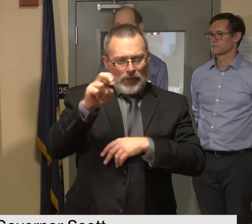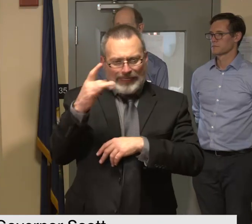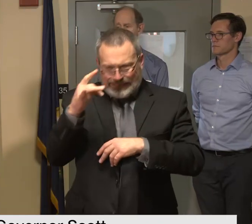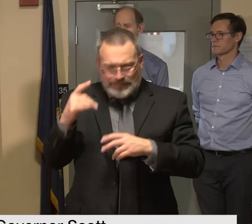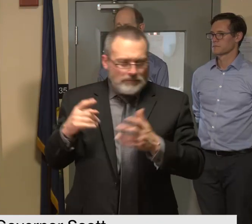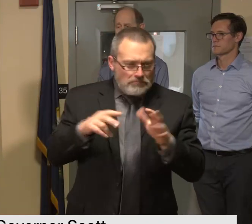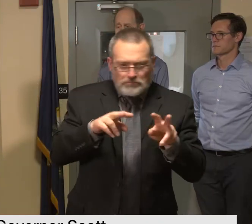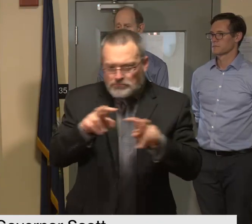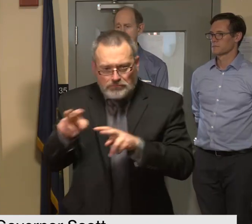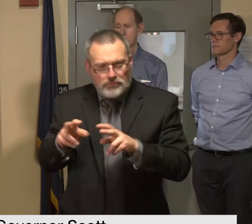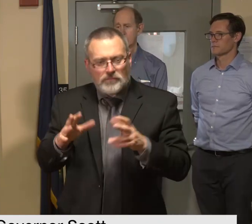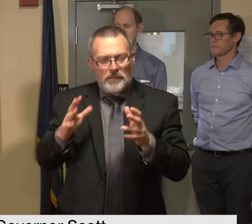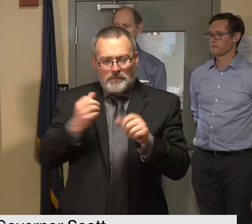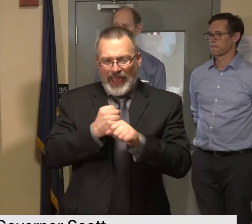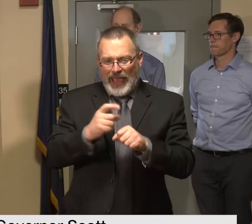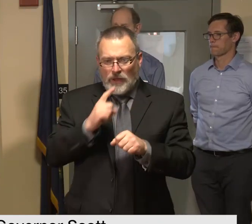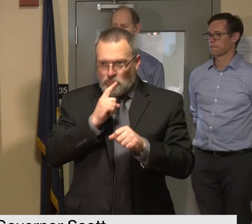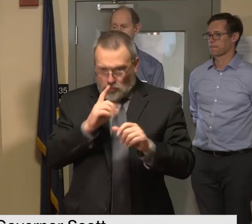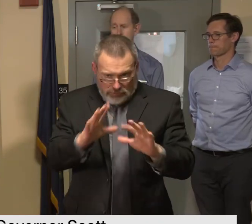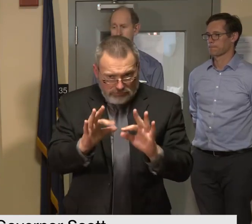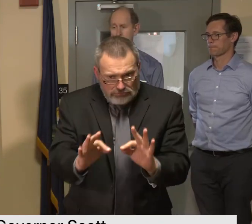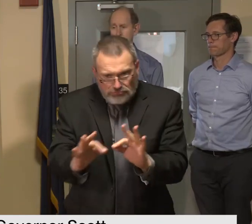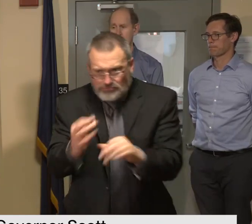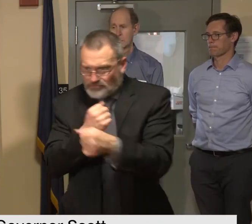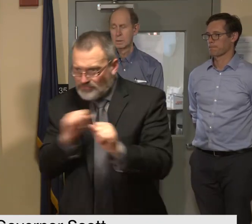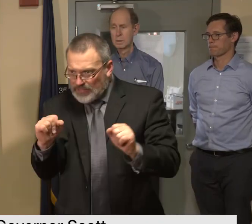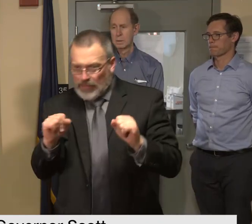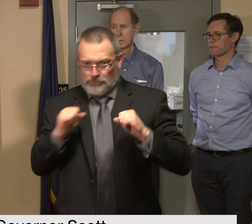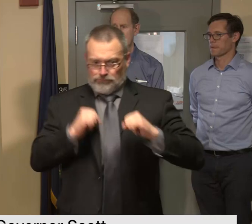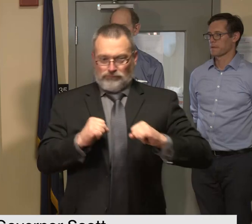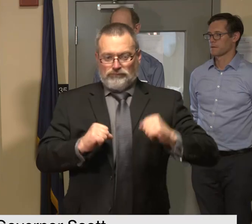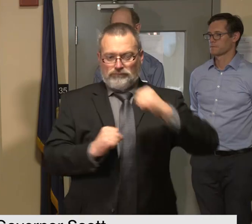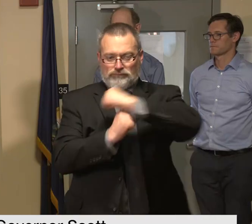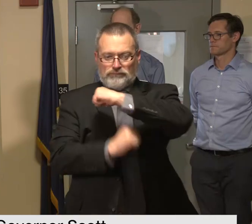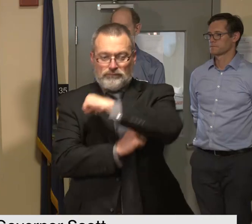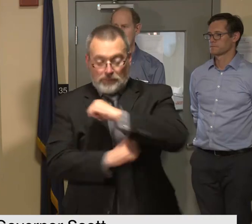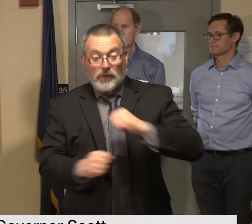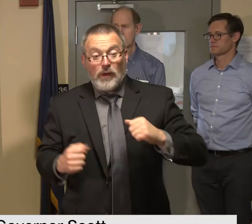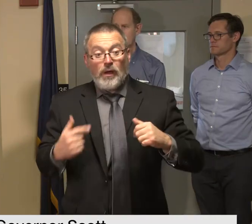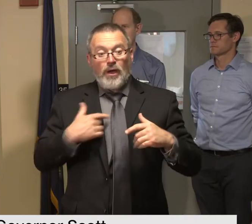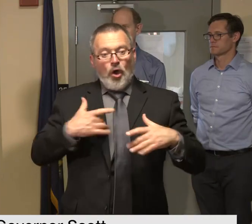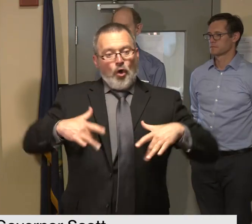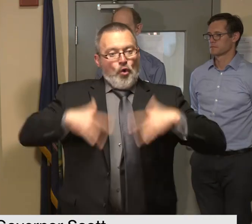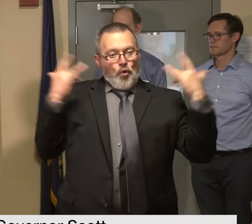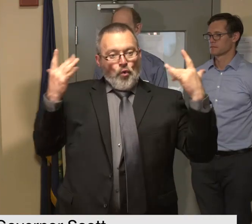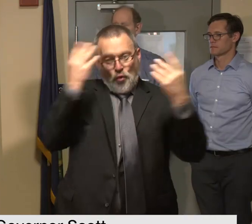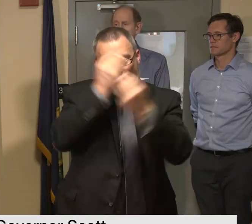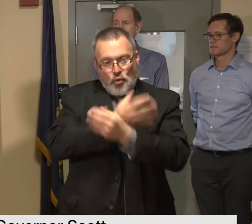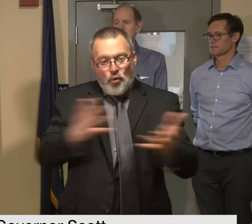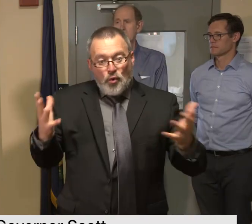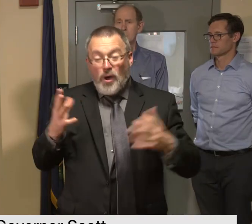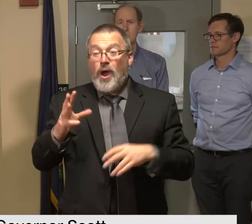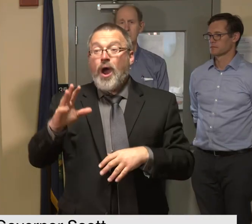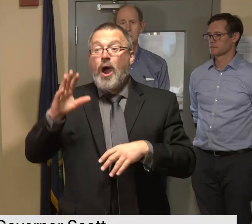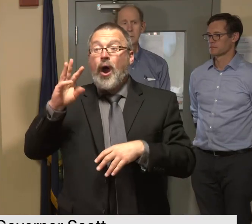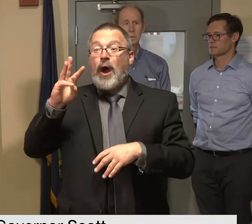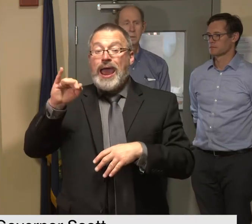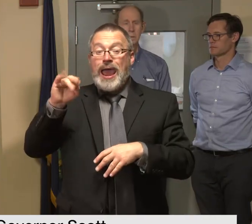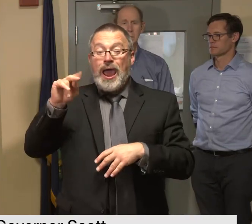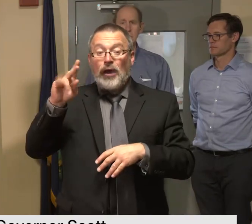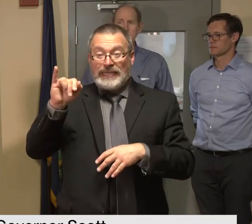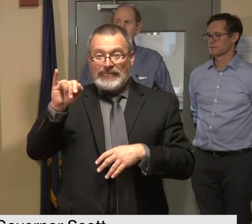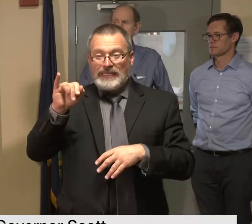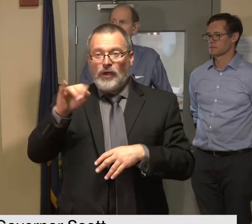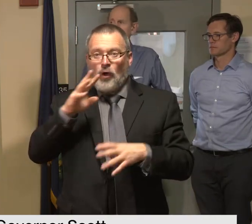to stay current on conditions i'm pleased to report the winooski river valley flood control reservoirs continue to do